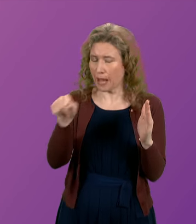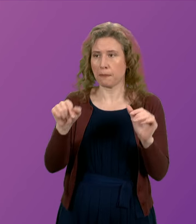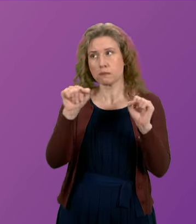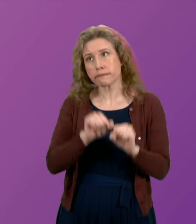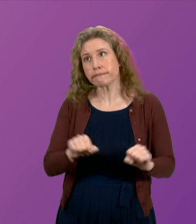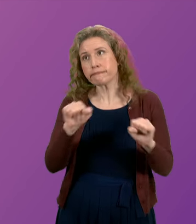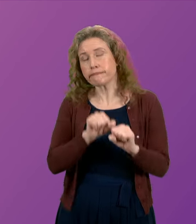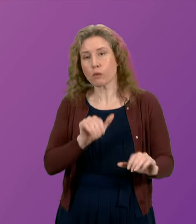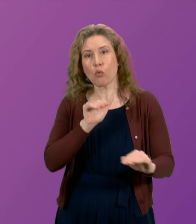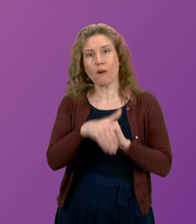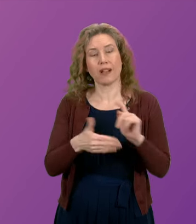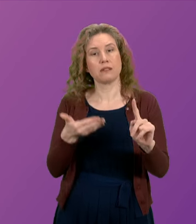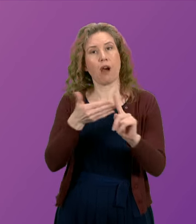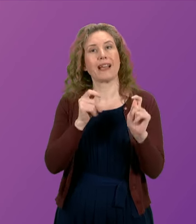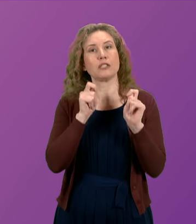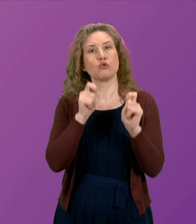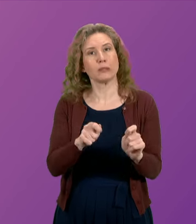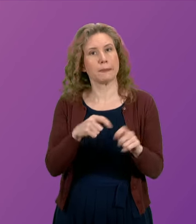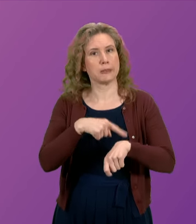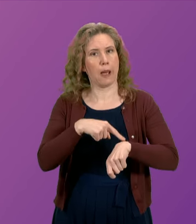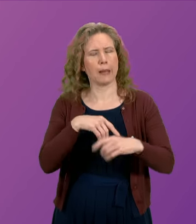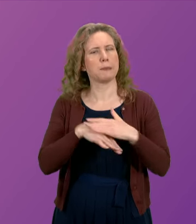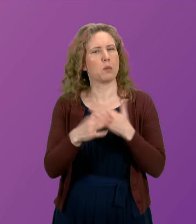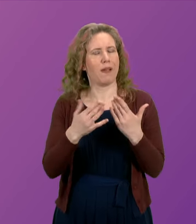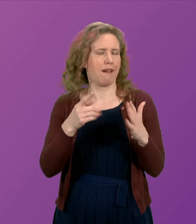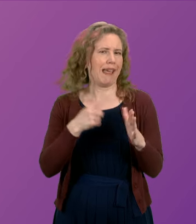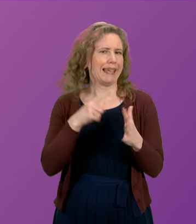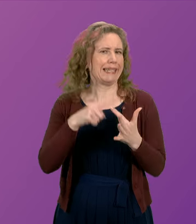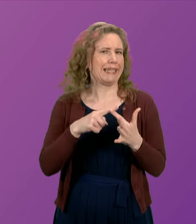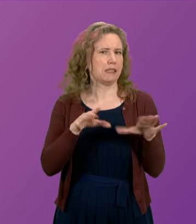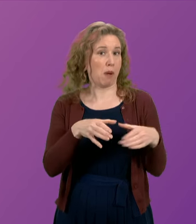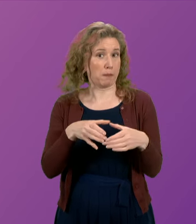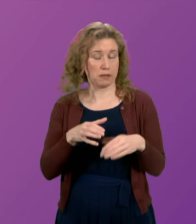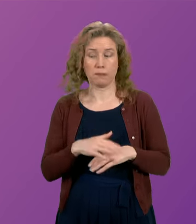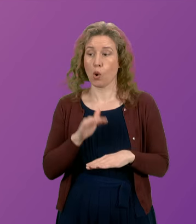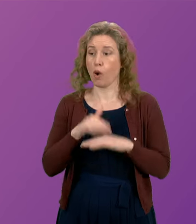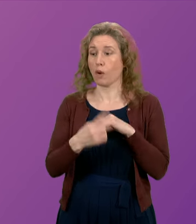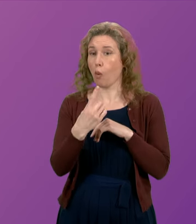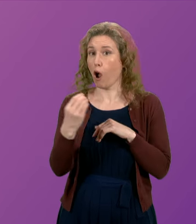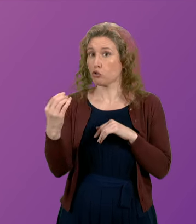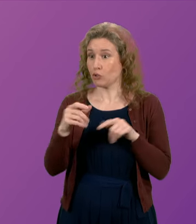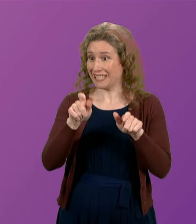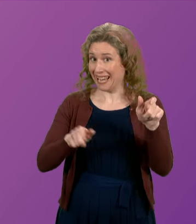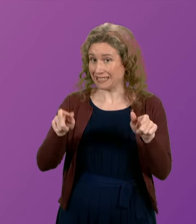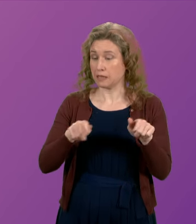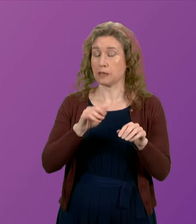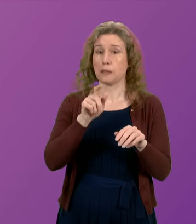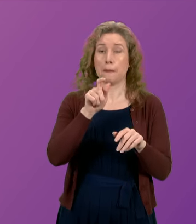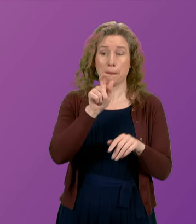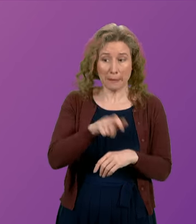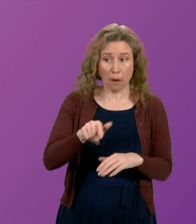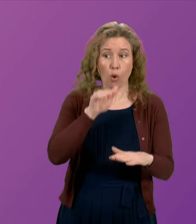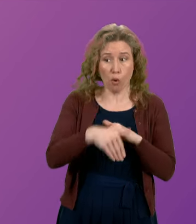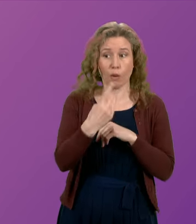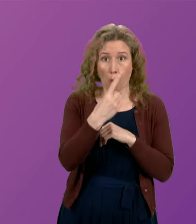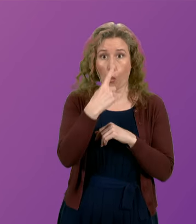the target treatment time in A&E departments. In over 100 cases, people aged over 100 have been